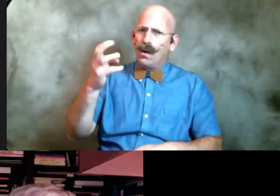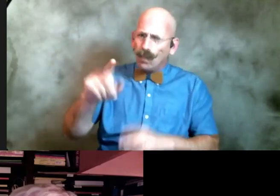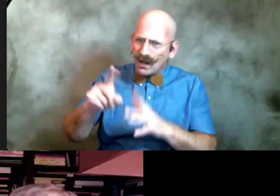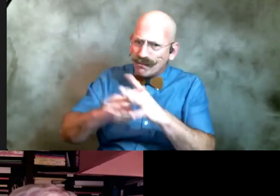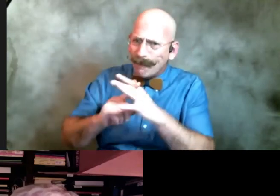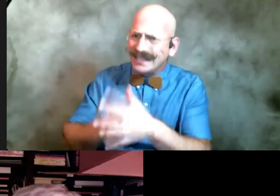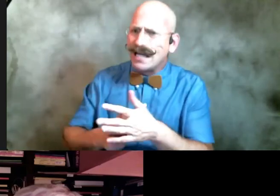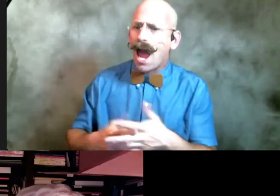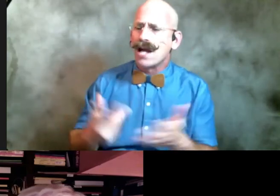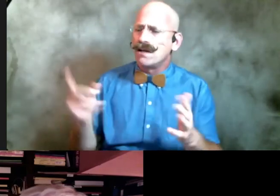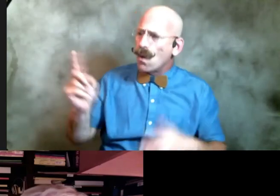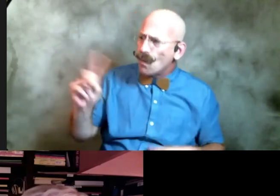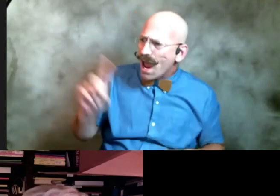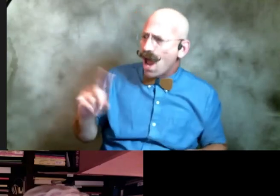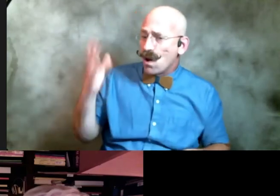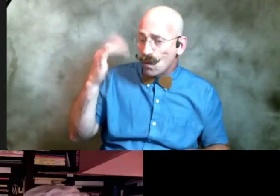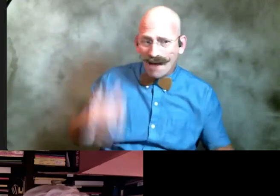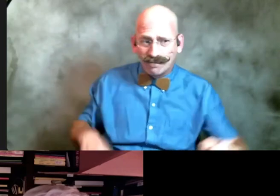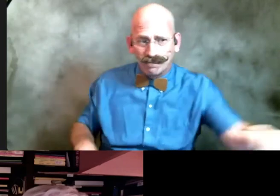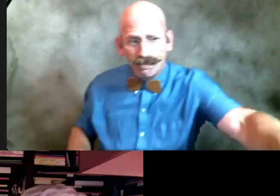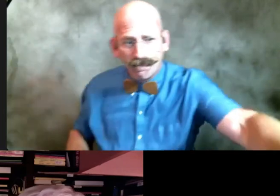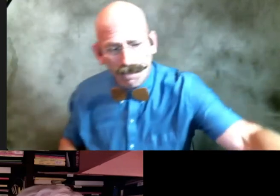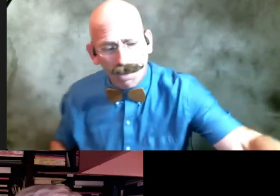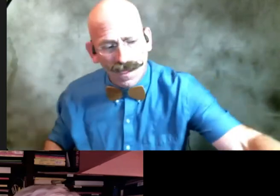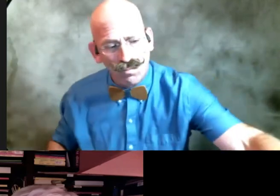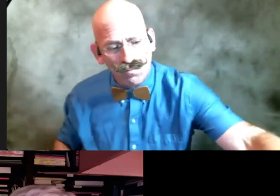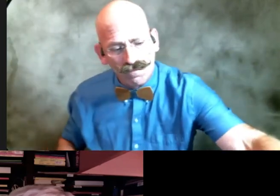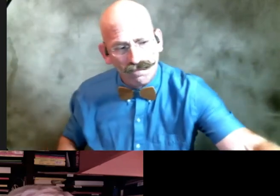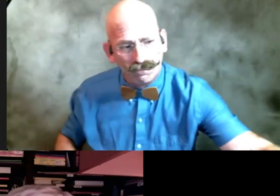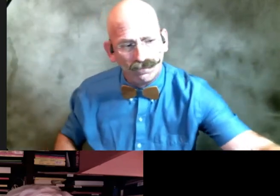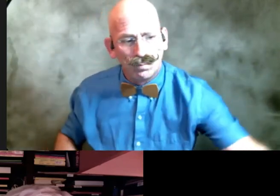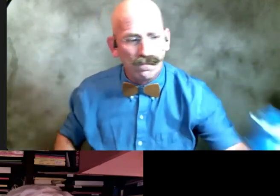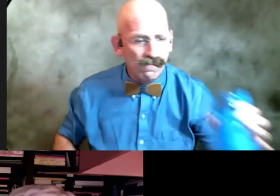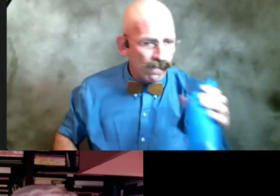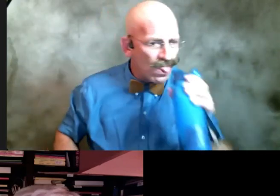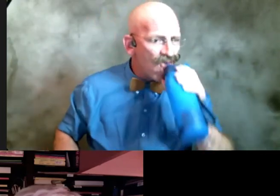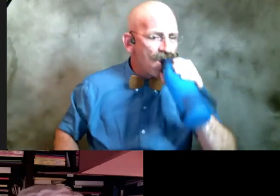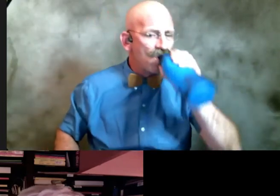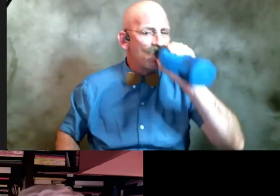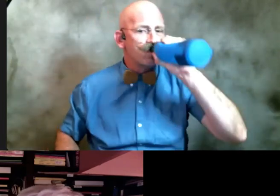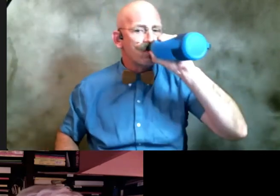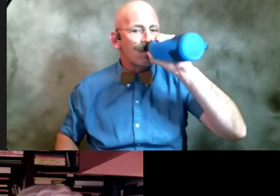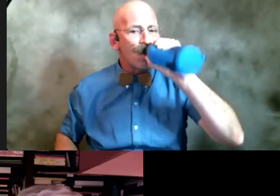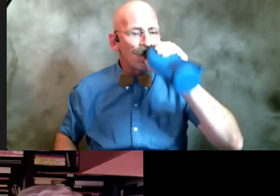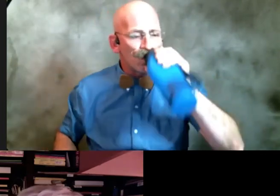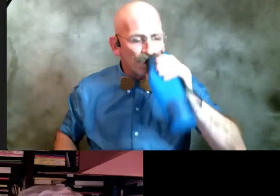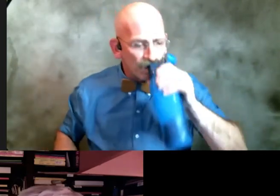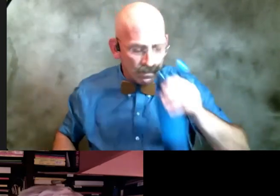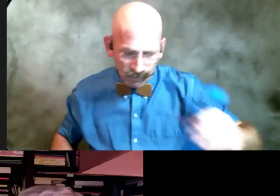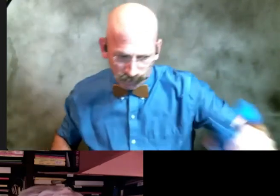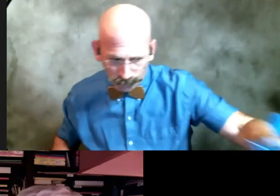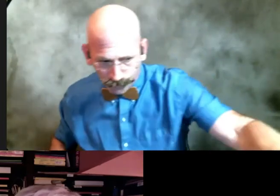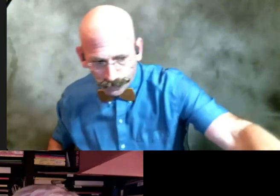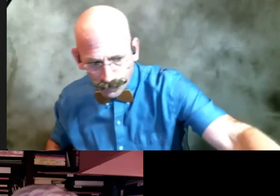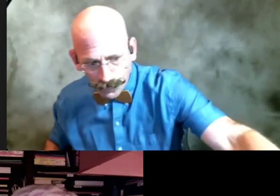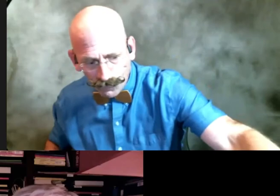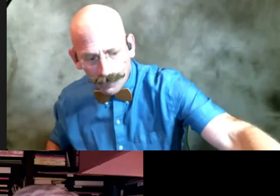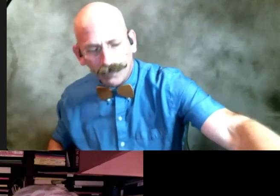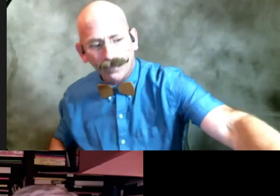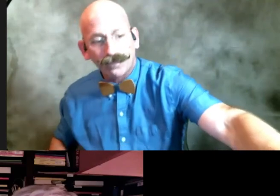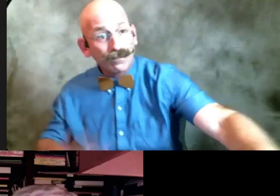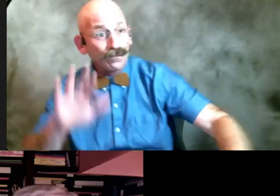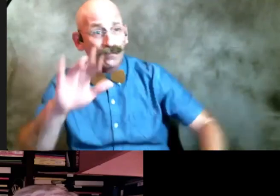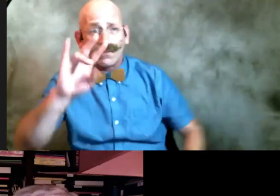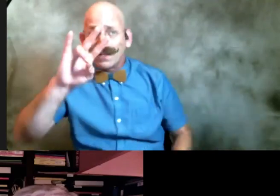um i wrote a really really terrible poem in the seventh grade magazine and i hope all